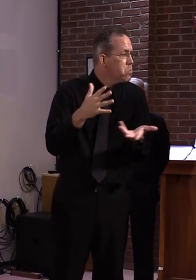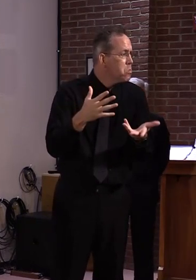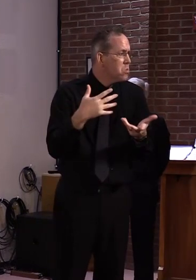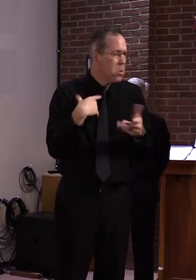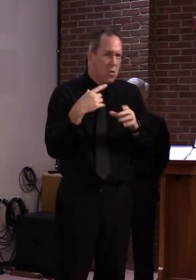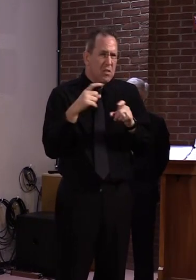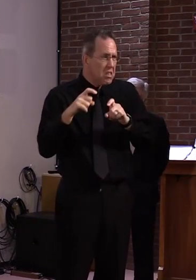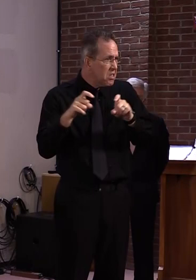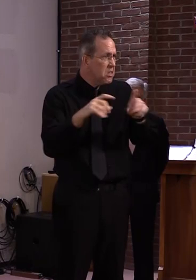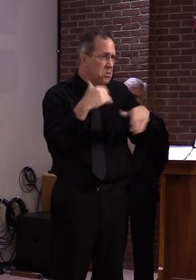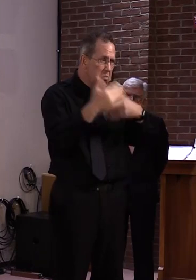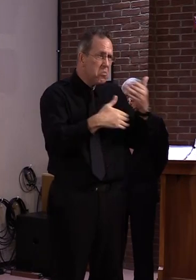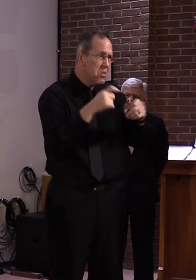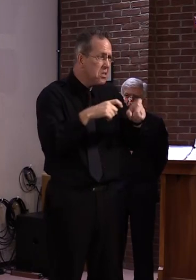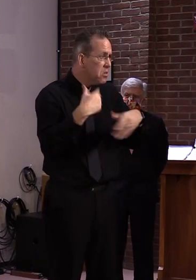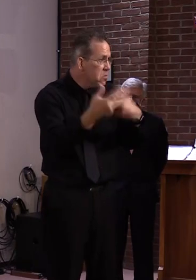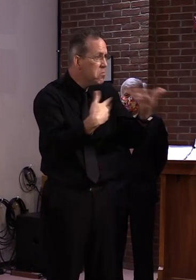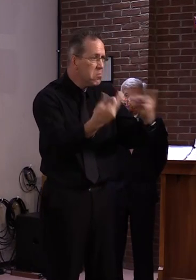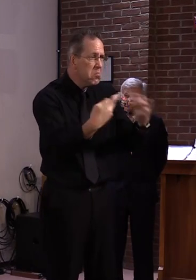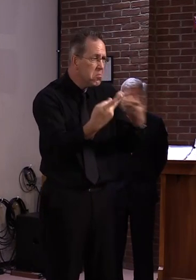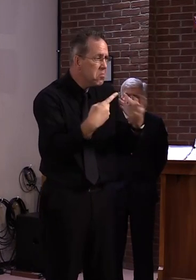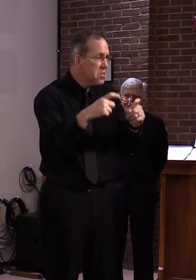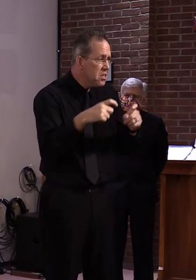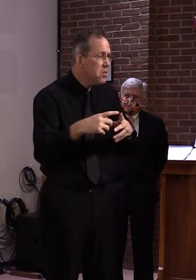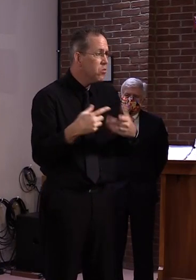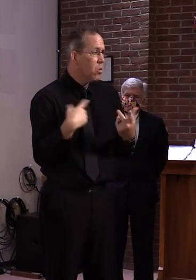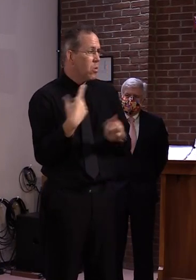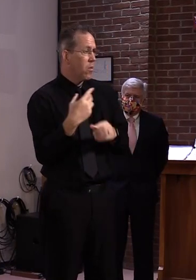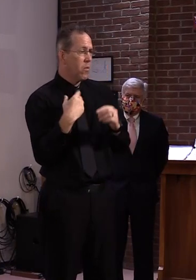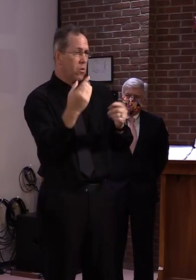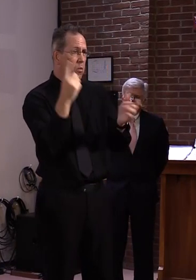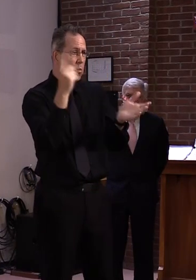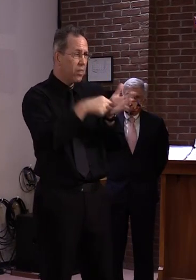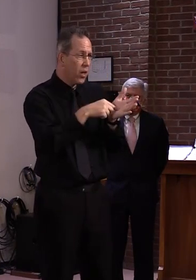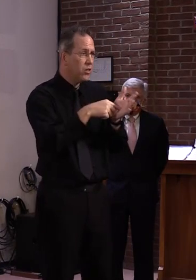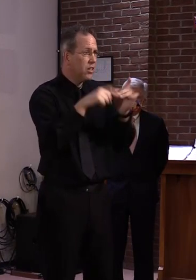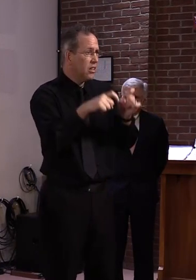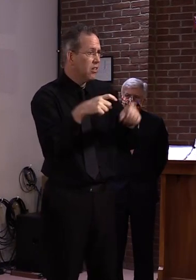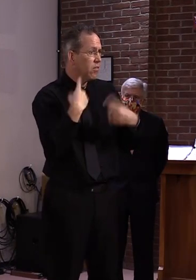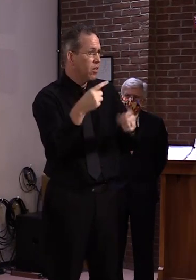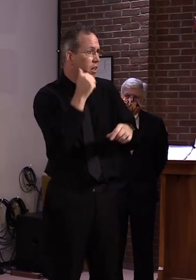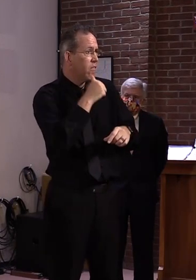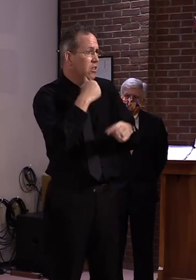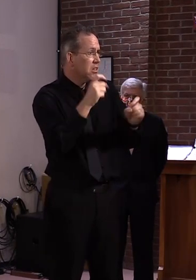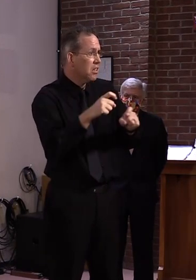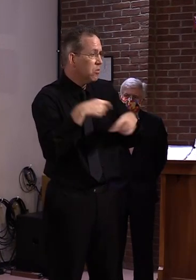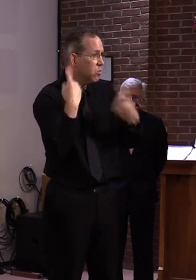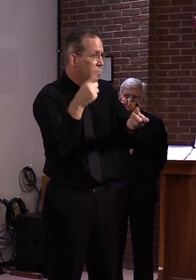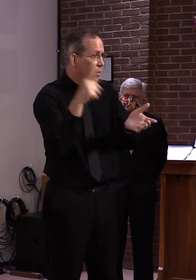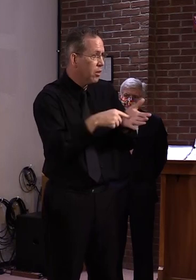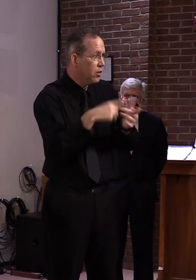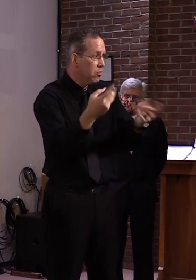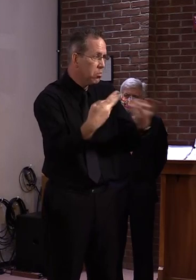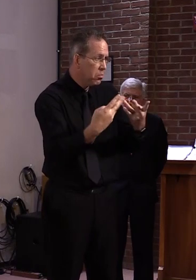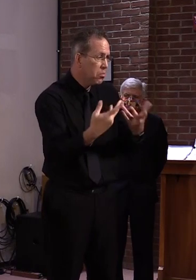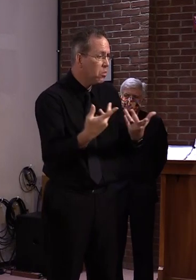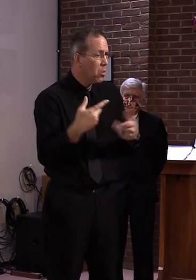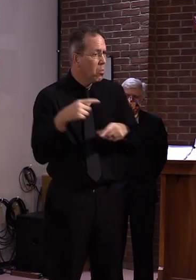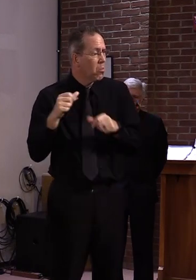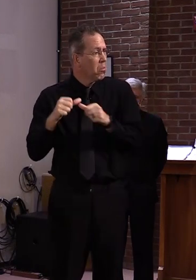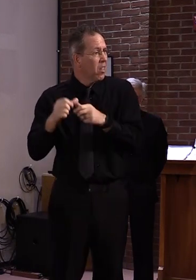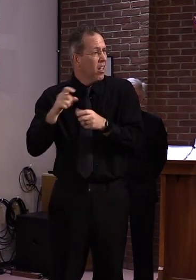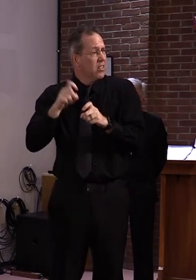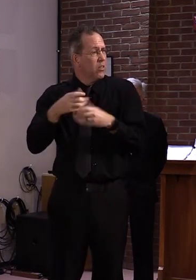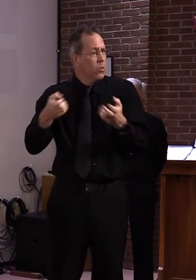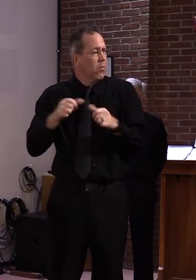we're averaging over 1,000 a day at this point. And it appears we can continue to do that for the next 52